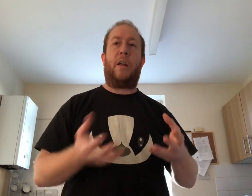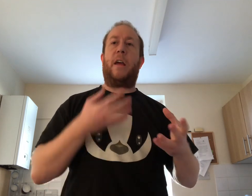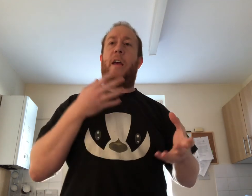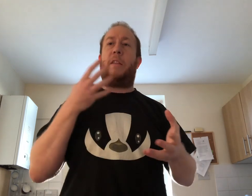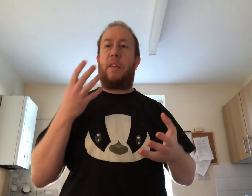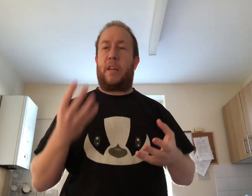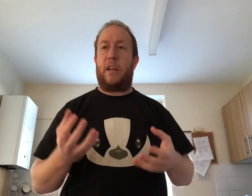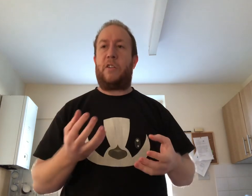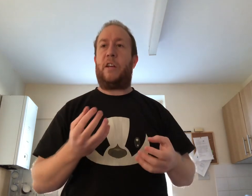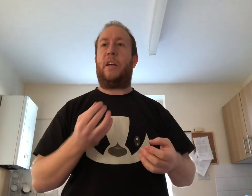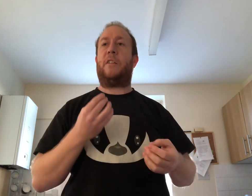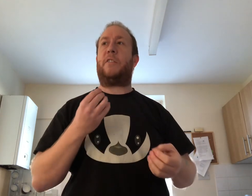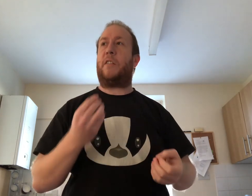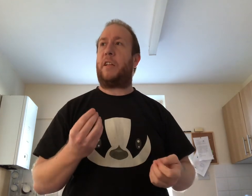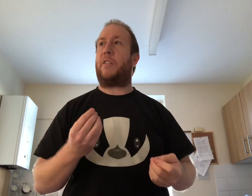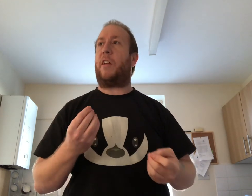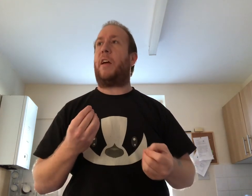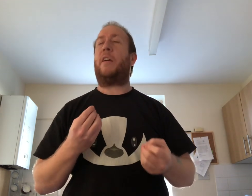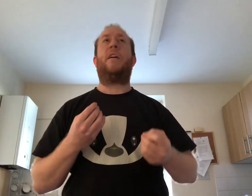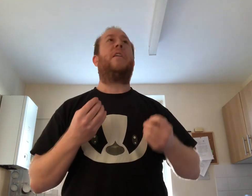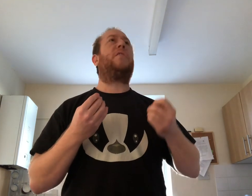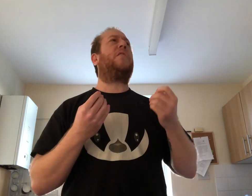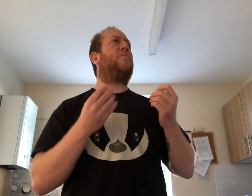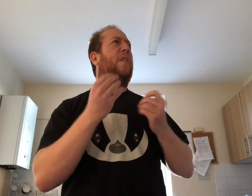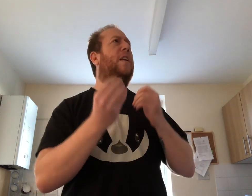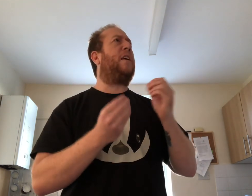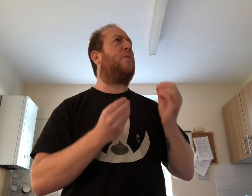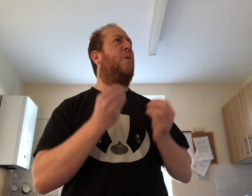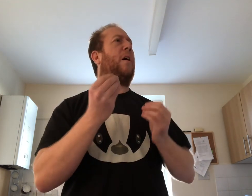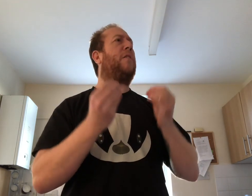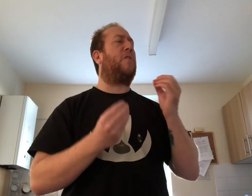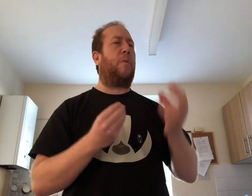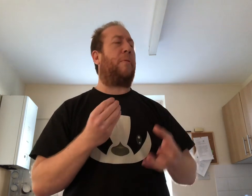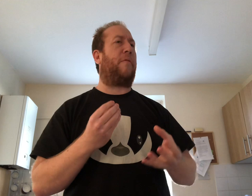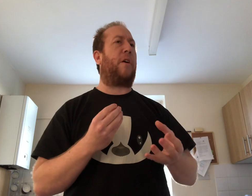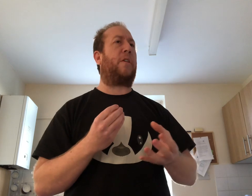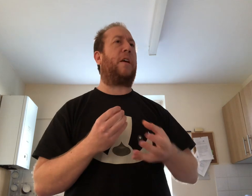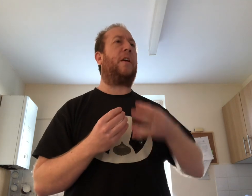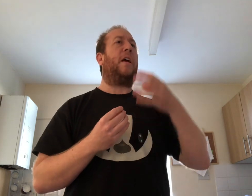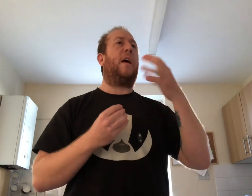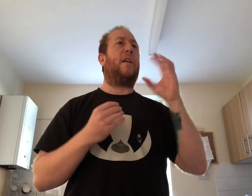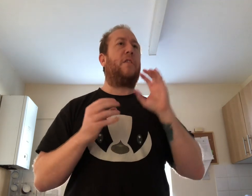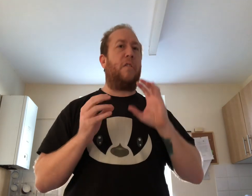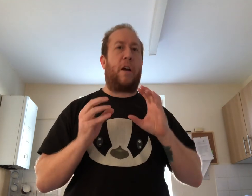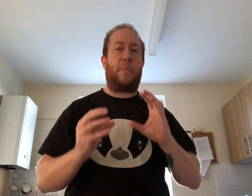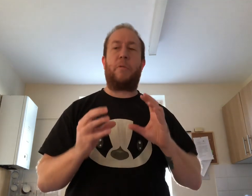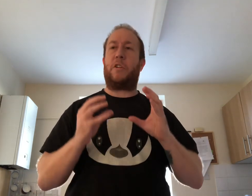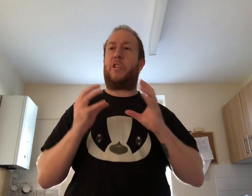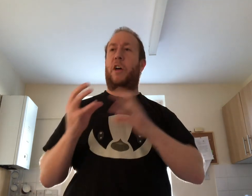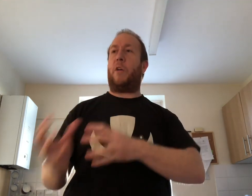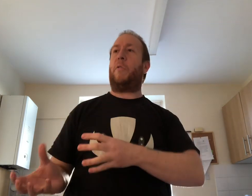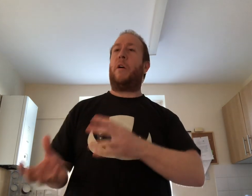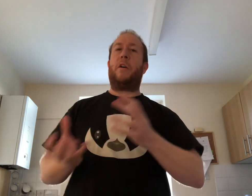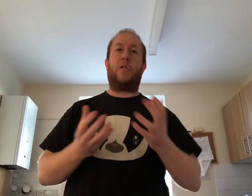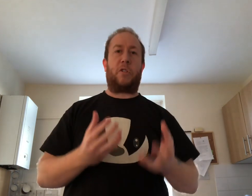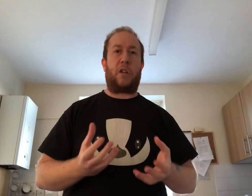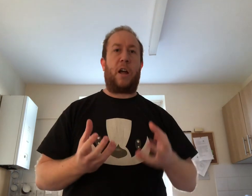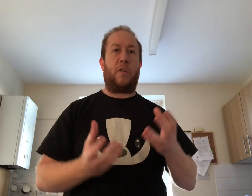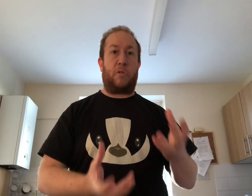in the kitchens and things like that so it's really quite thought-provoking and you're able to show your son or